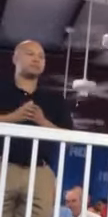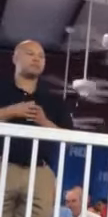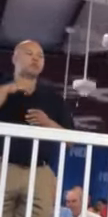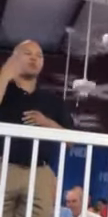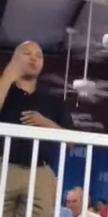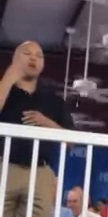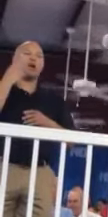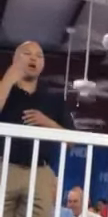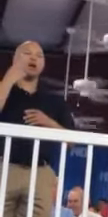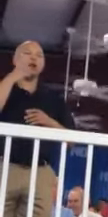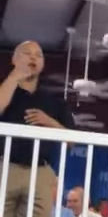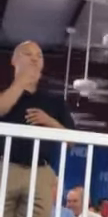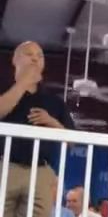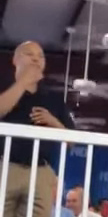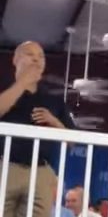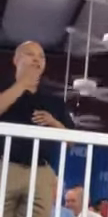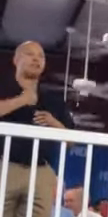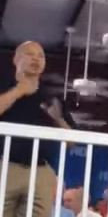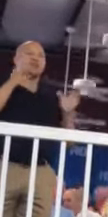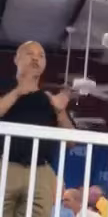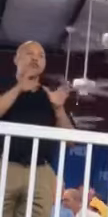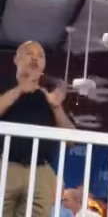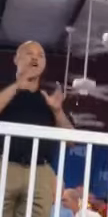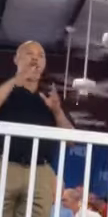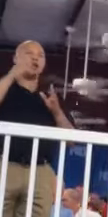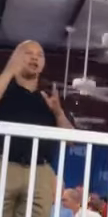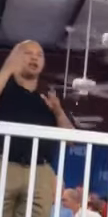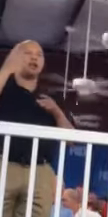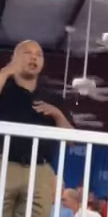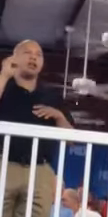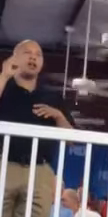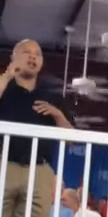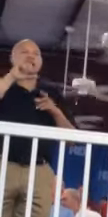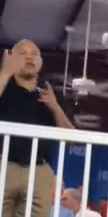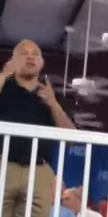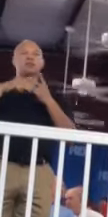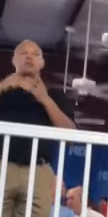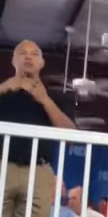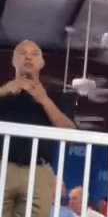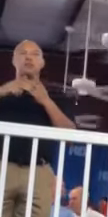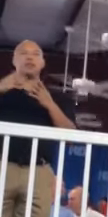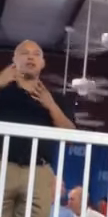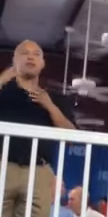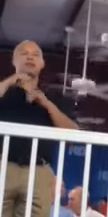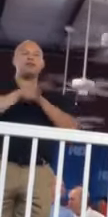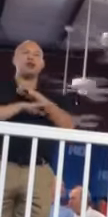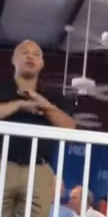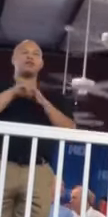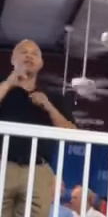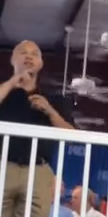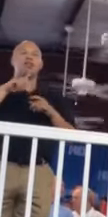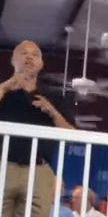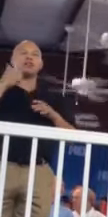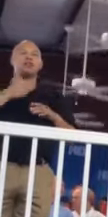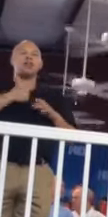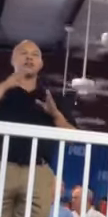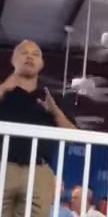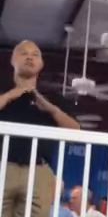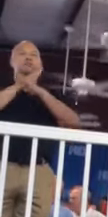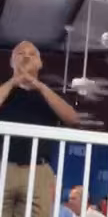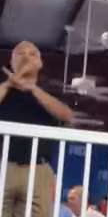One is a self-certified ophthalmologist. The other one, on the ballot this fall, is a self-certified